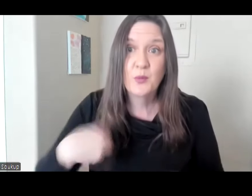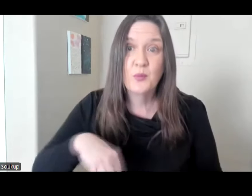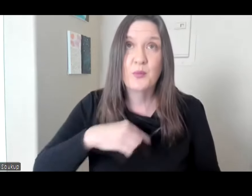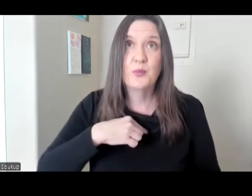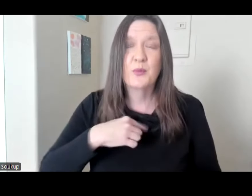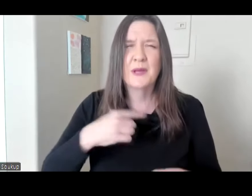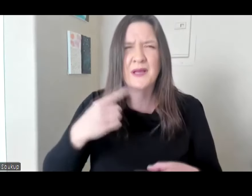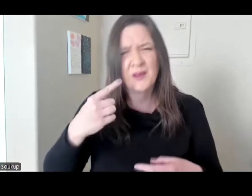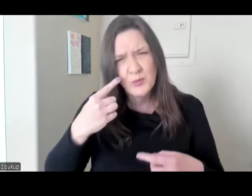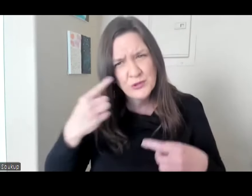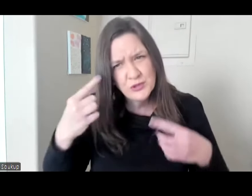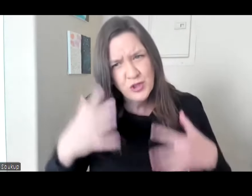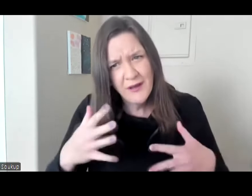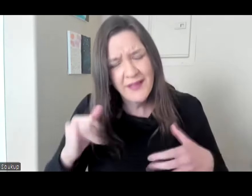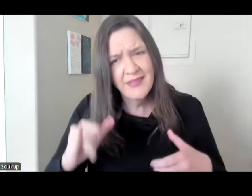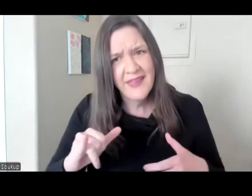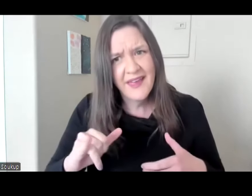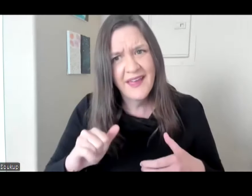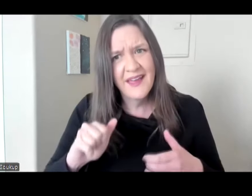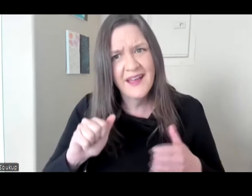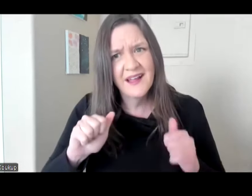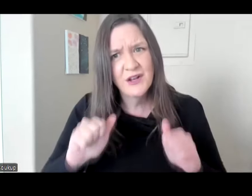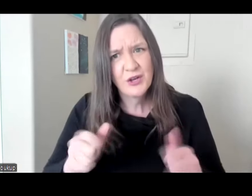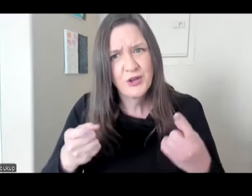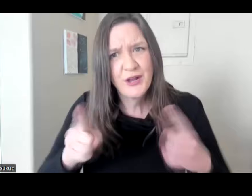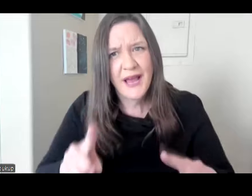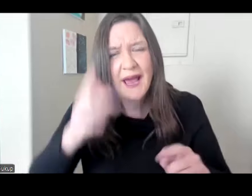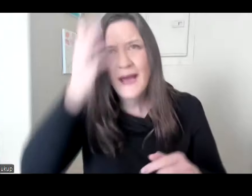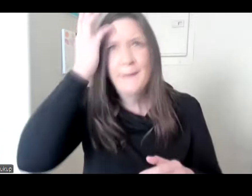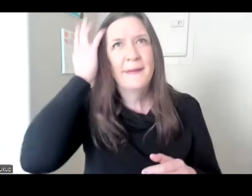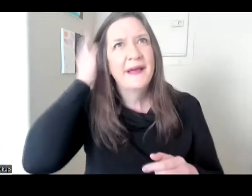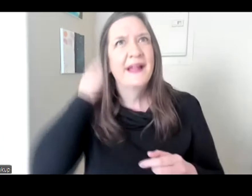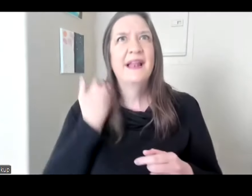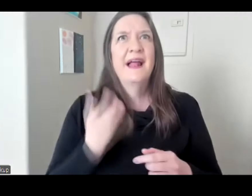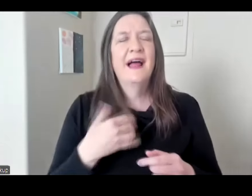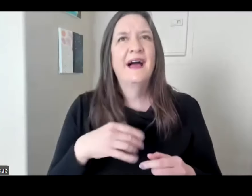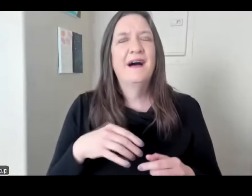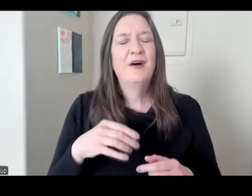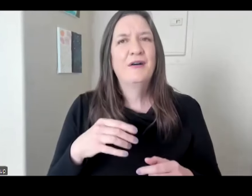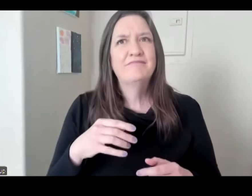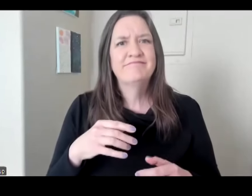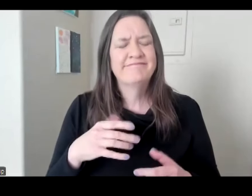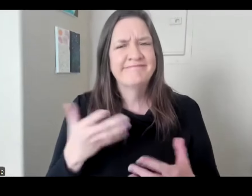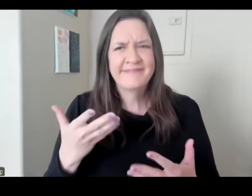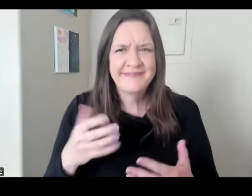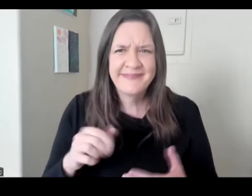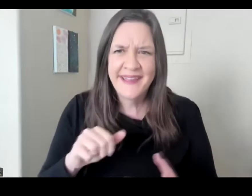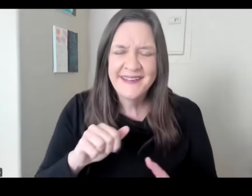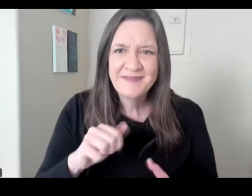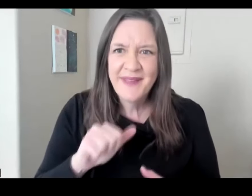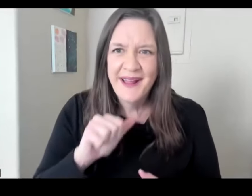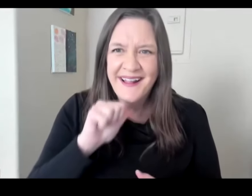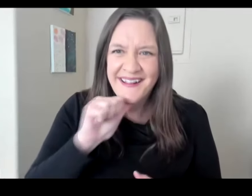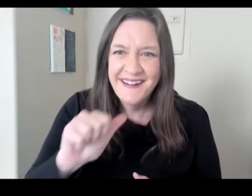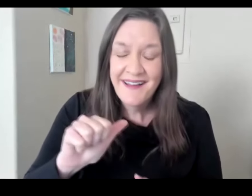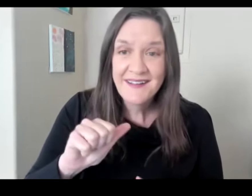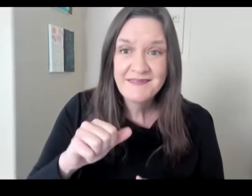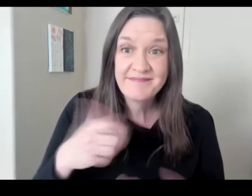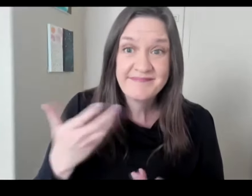Horrifying. Nikki Sukup is the director of public policy with the Arizona Commission for the Deaf and Hard of Hearing, ACDHH. She spoke with